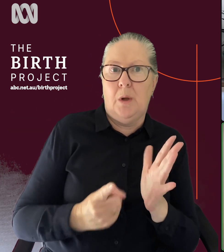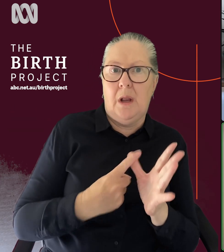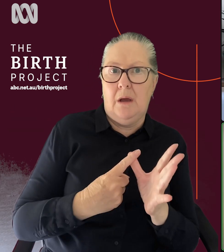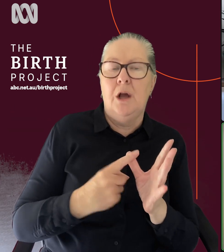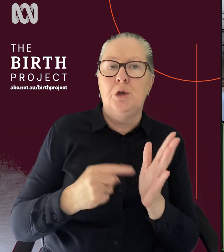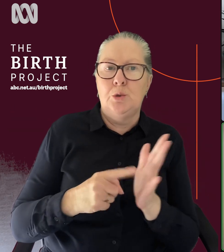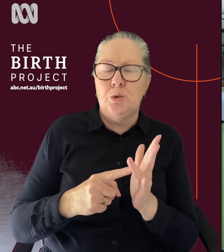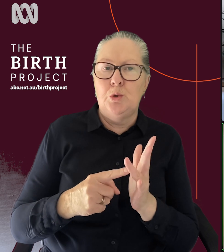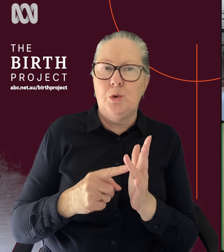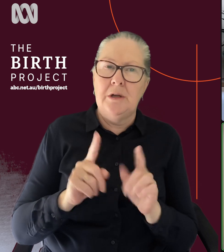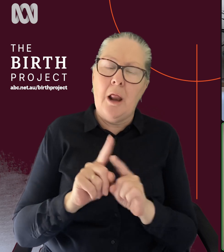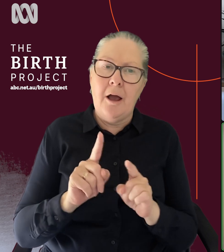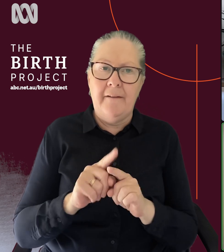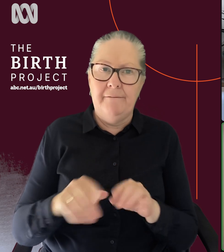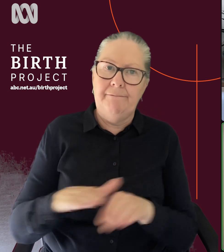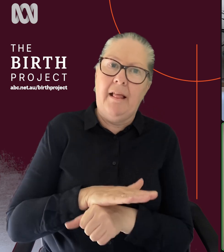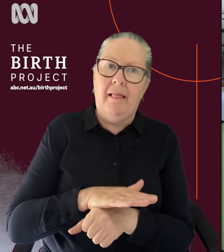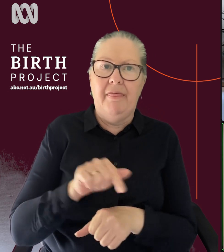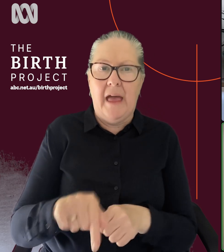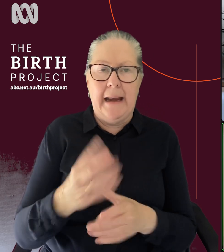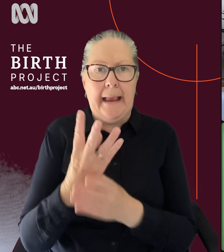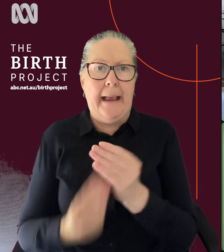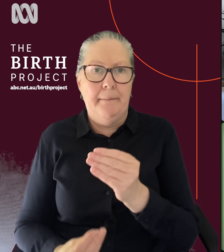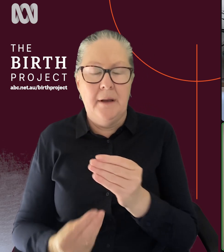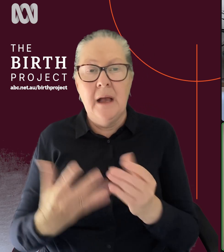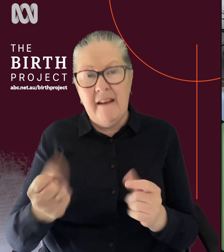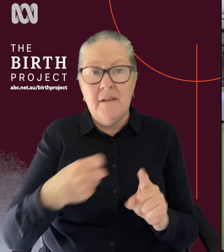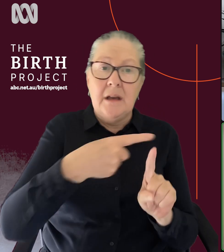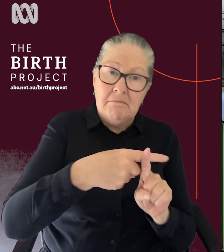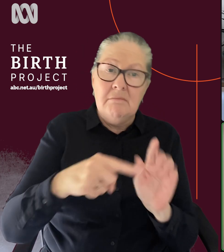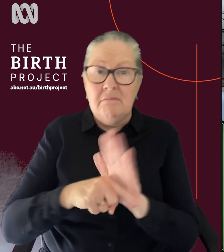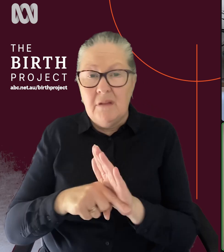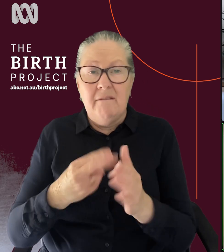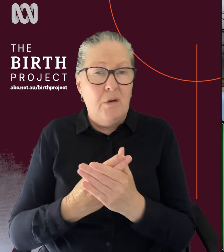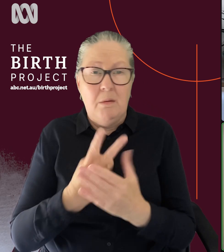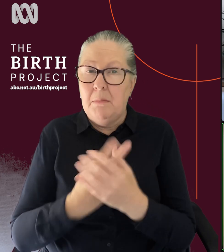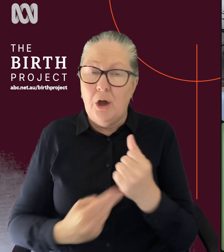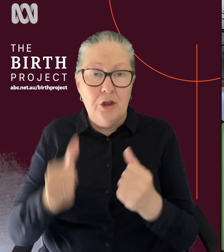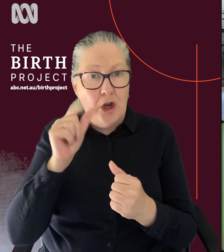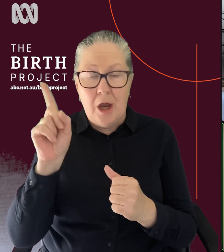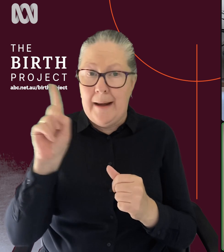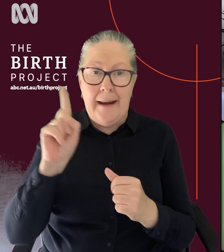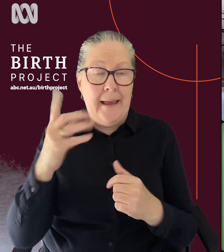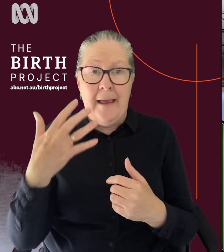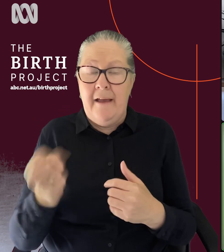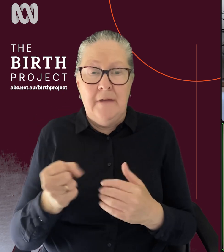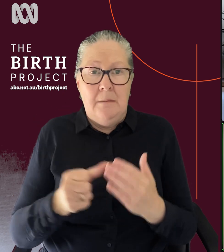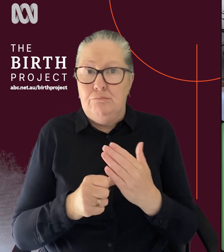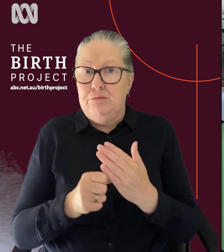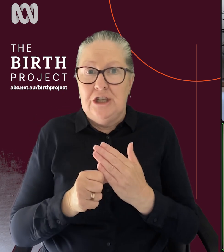gap. But, um, yeah, there are quite a few differences and there's pros and cons to both. And then obviously, particularly in this day and age with all the pressures of costs of living, money